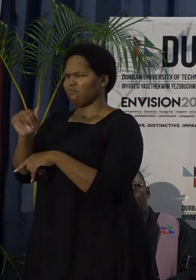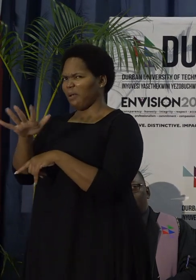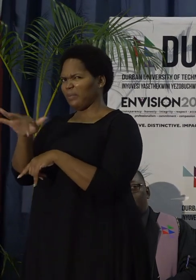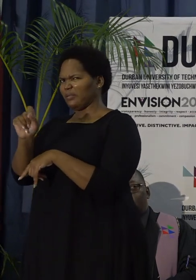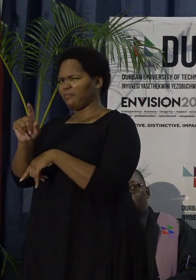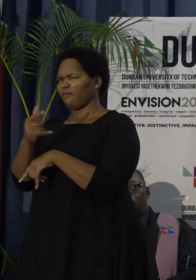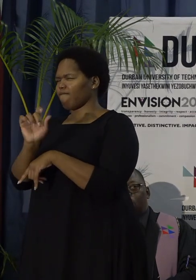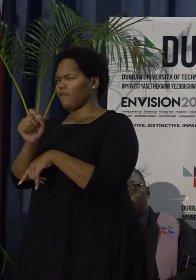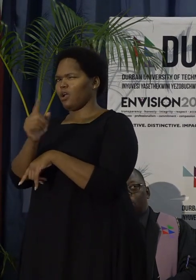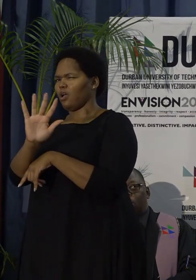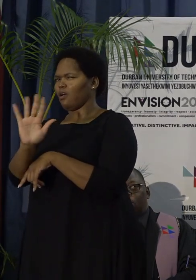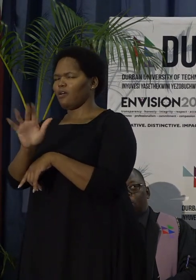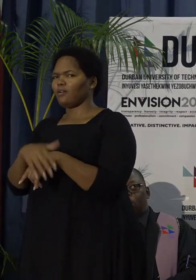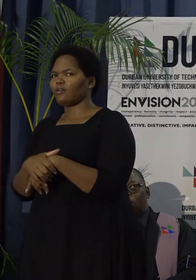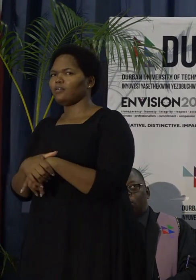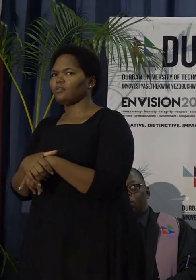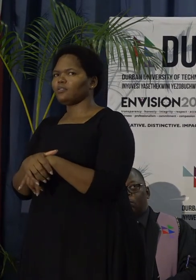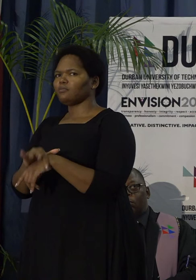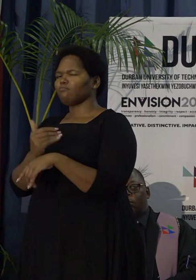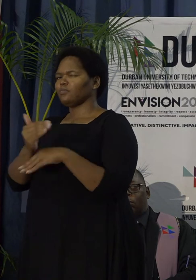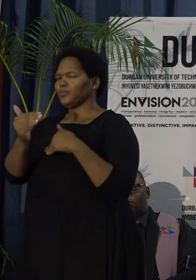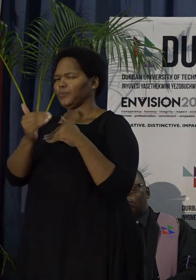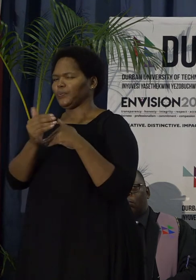at Indomiso.